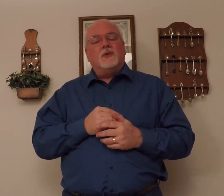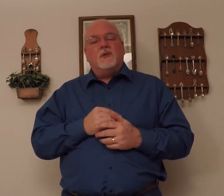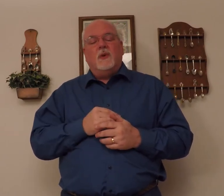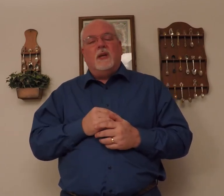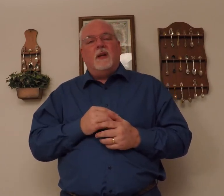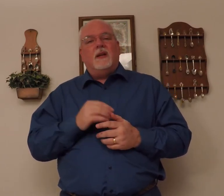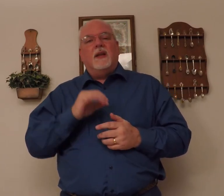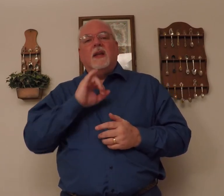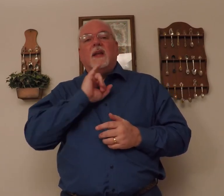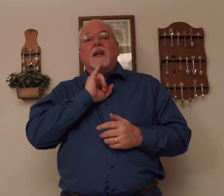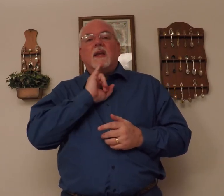sweet.